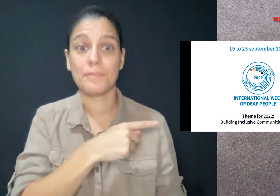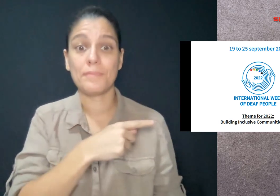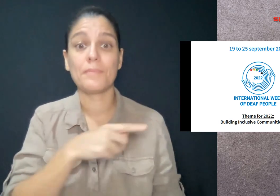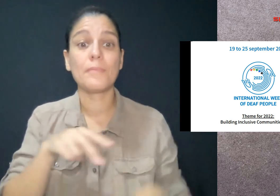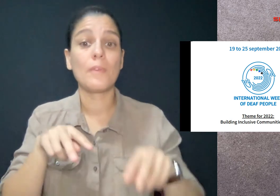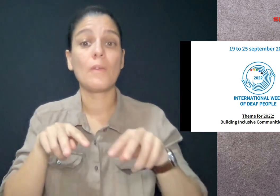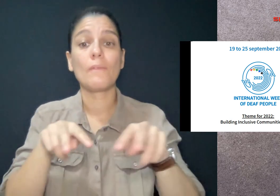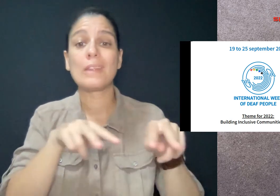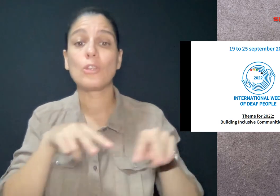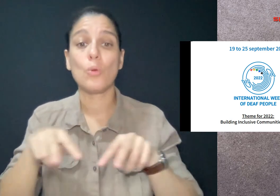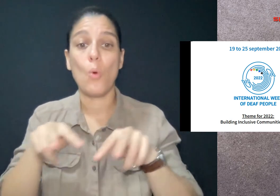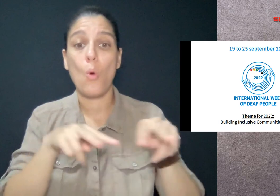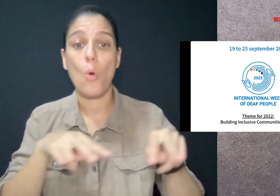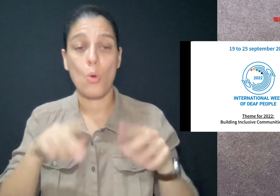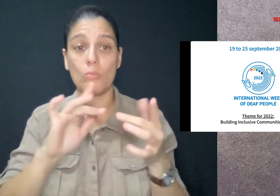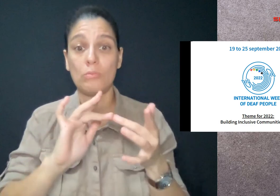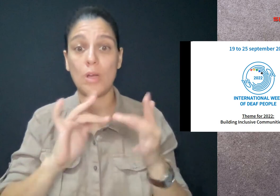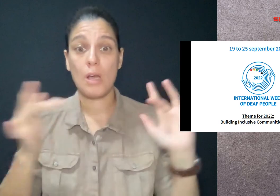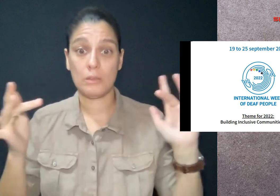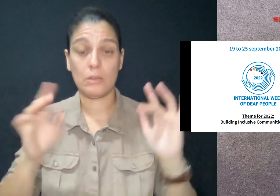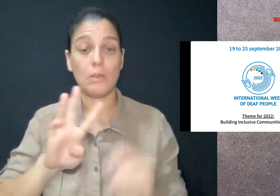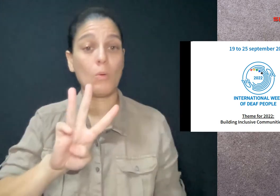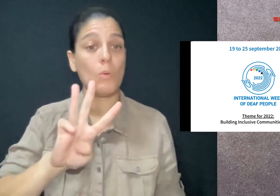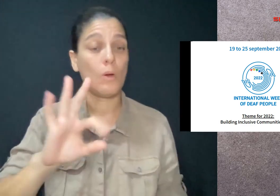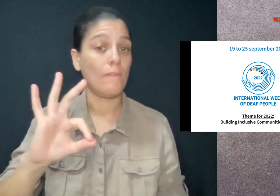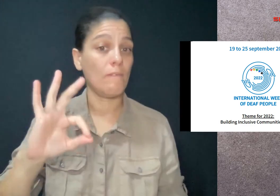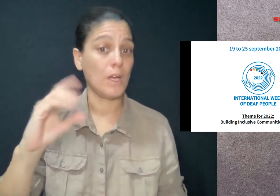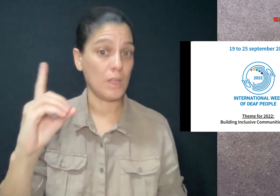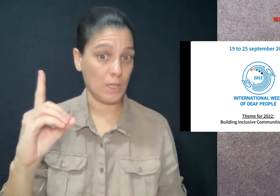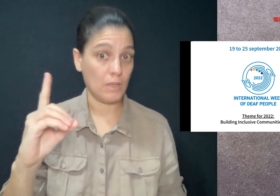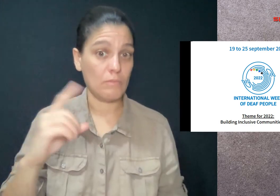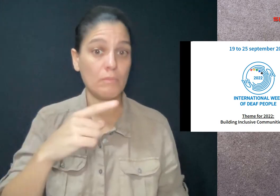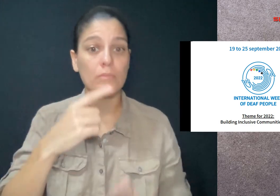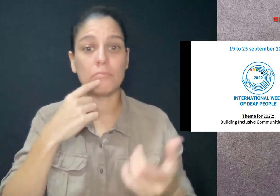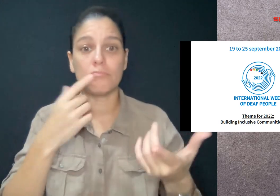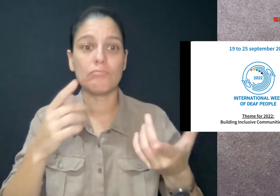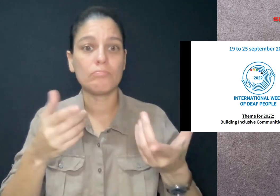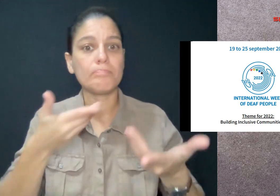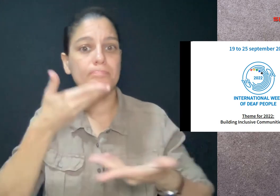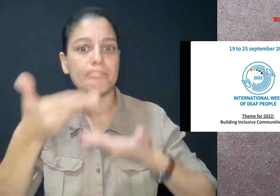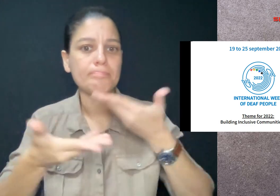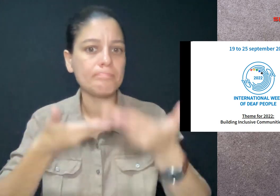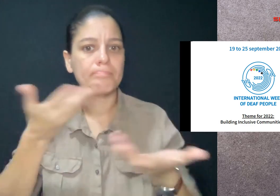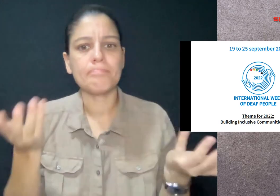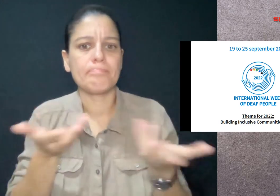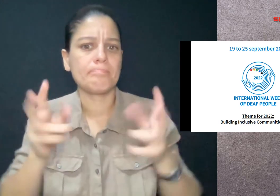Here's the official video from WFD's website explaining today's theme. with